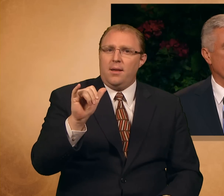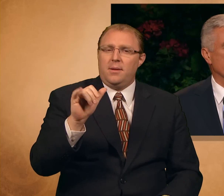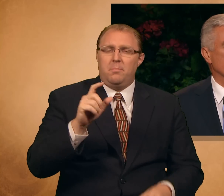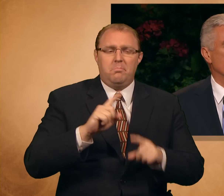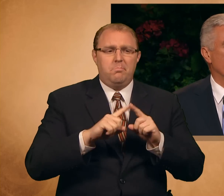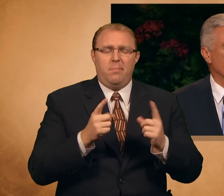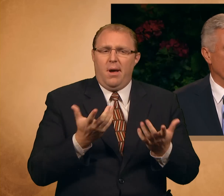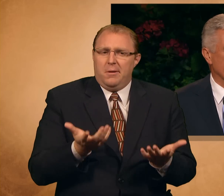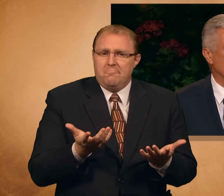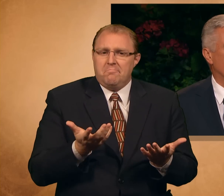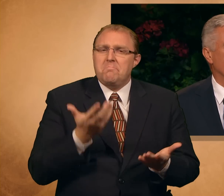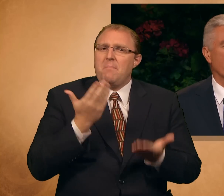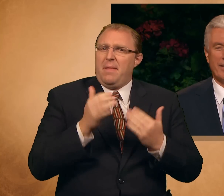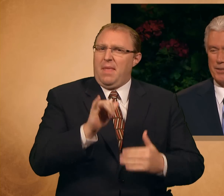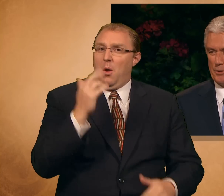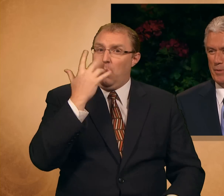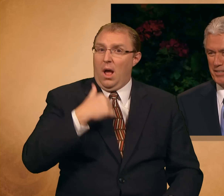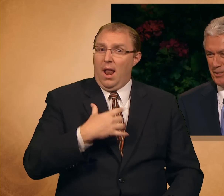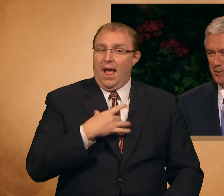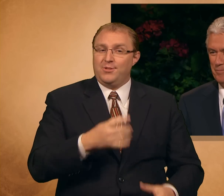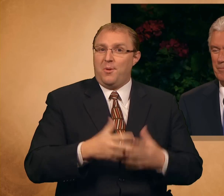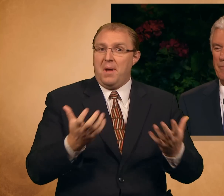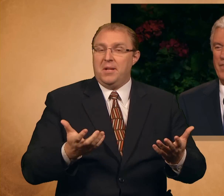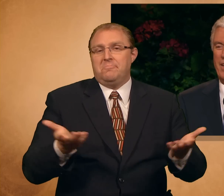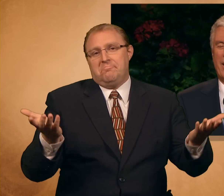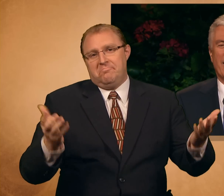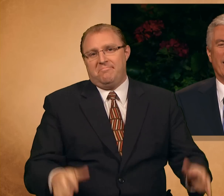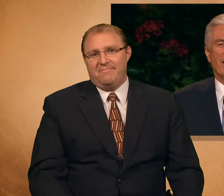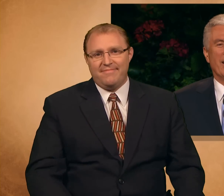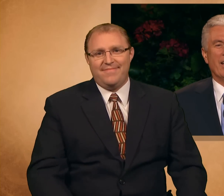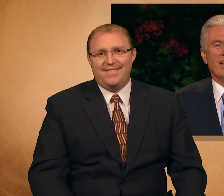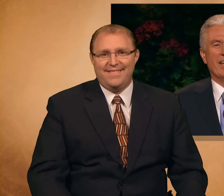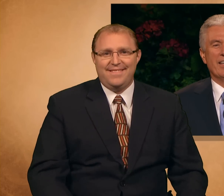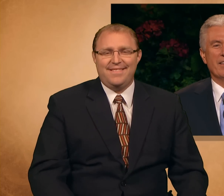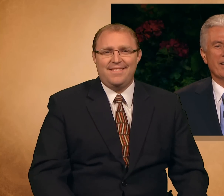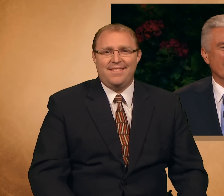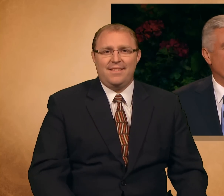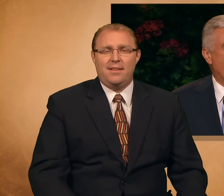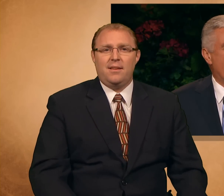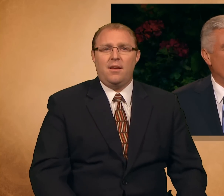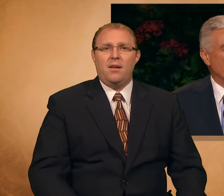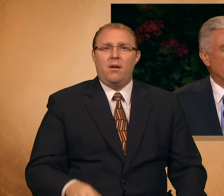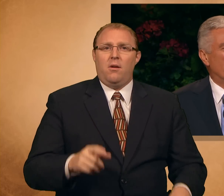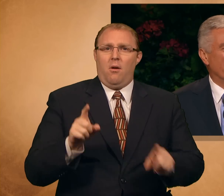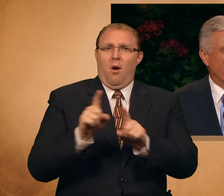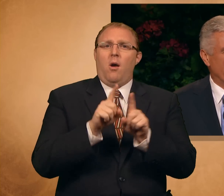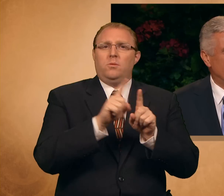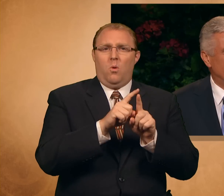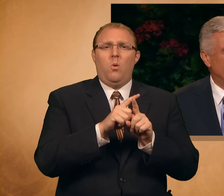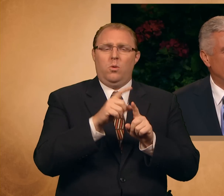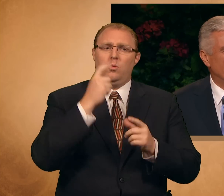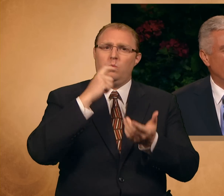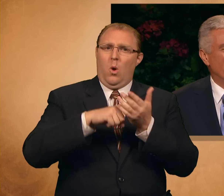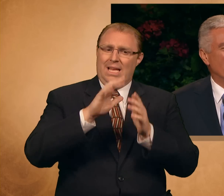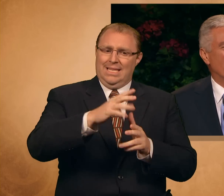perhaps this is one reason why I like it so much. And there is the hounding plea